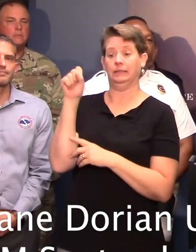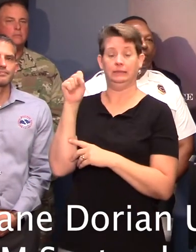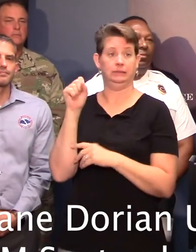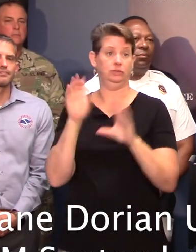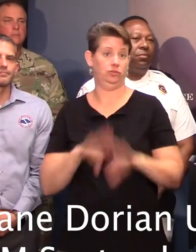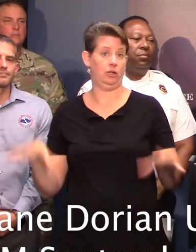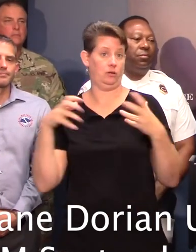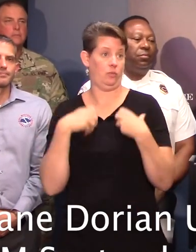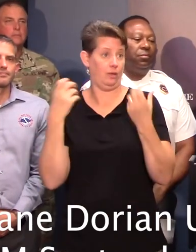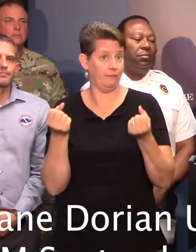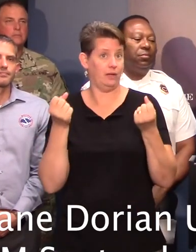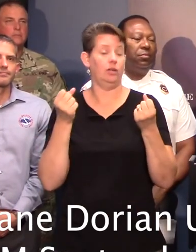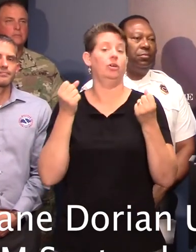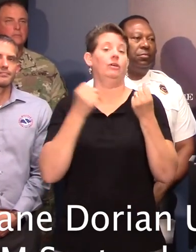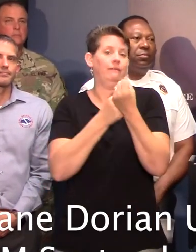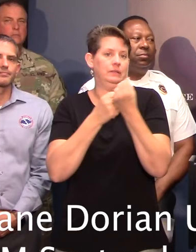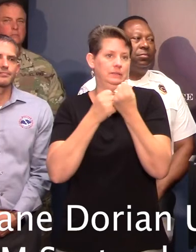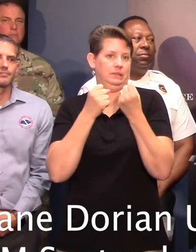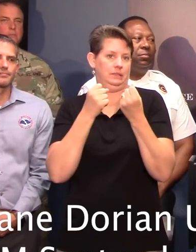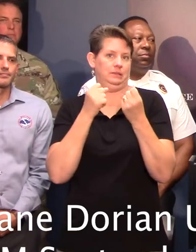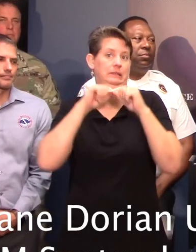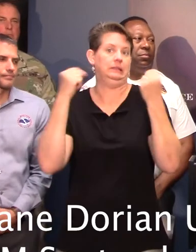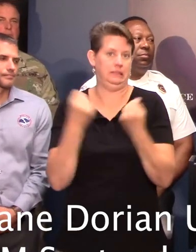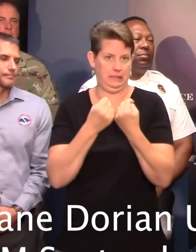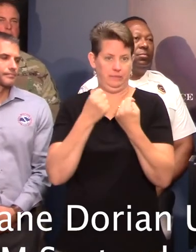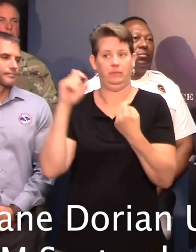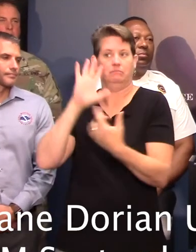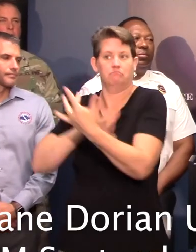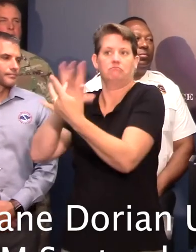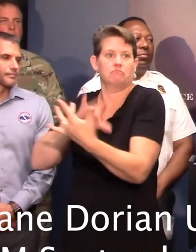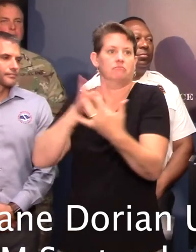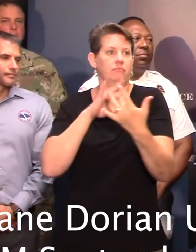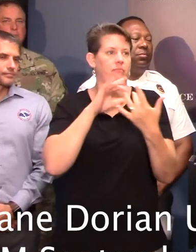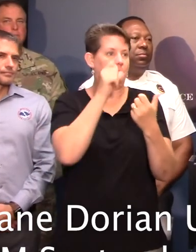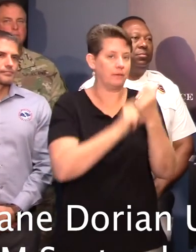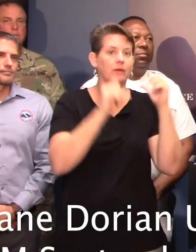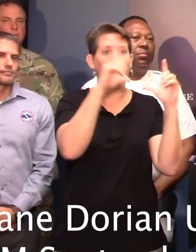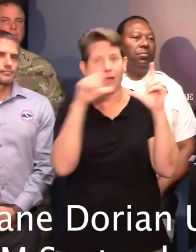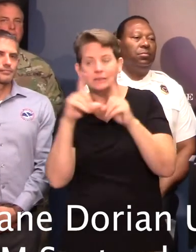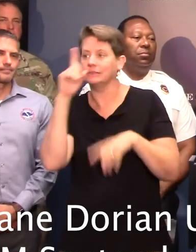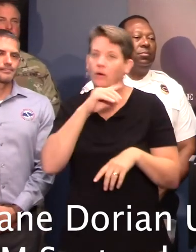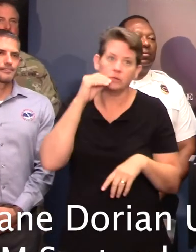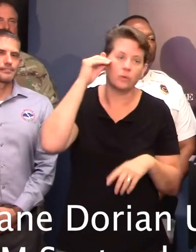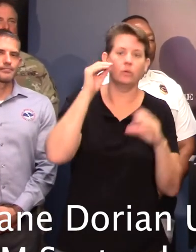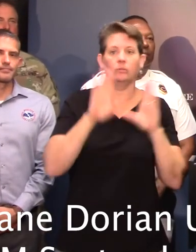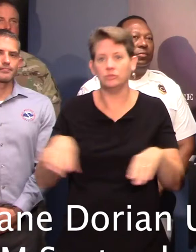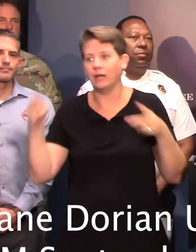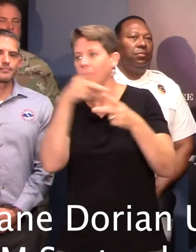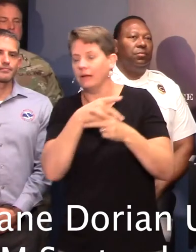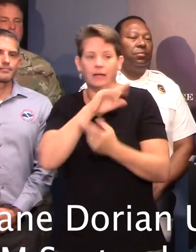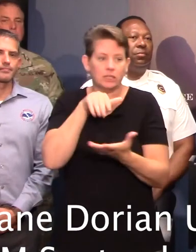Advocacy, and Economic Services teams have been working around the clock to contact every licensed foster home, group home, child care center, and